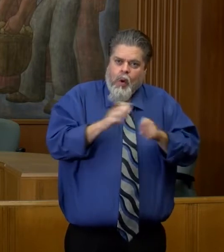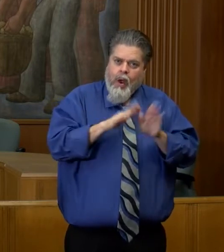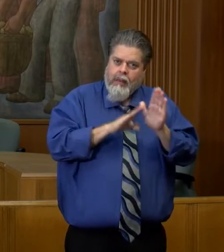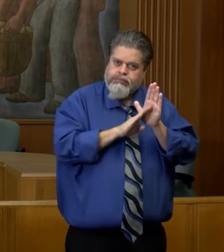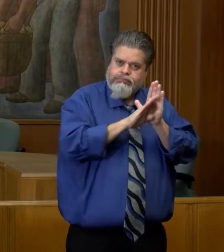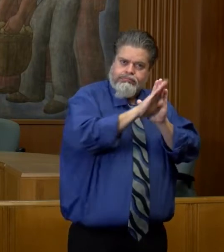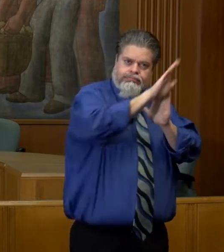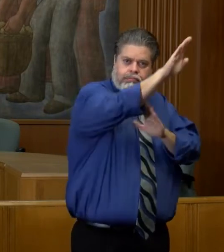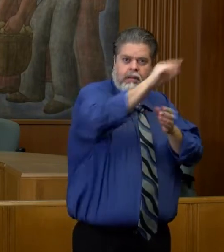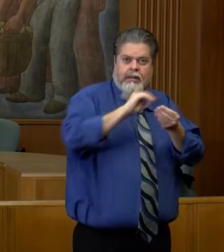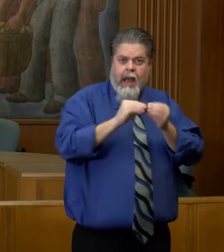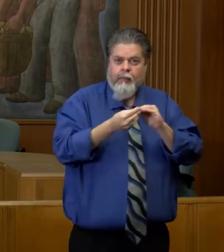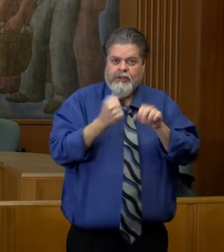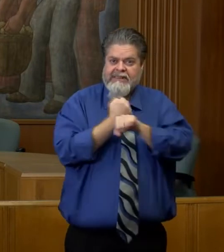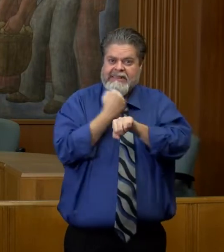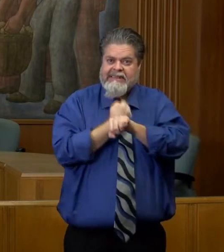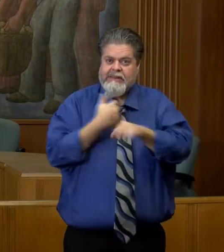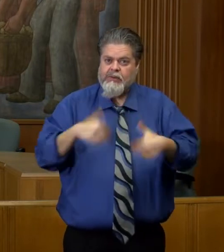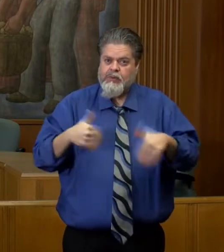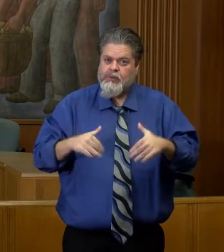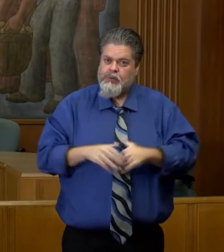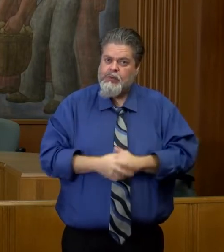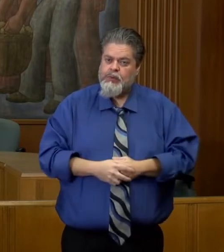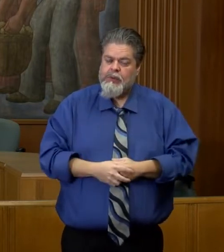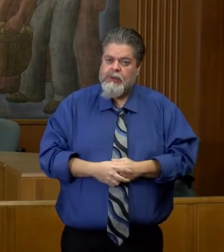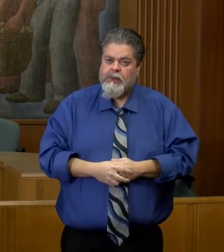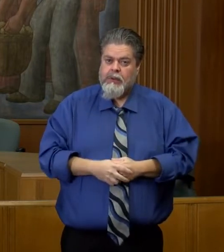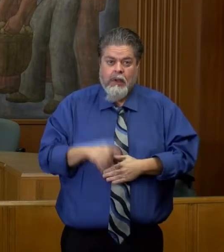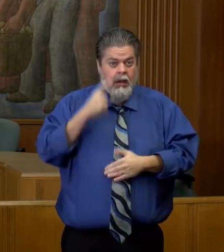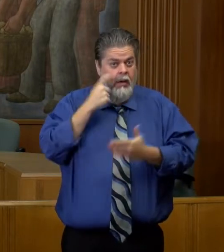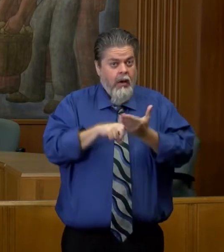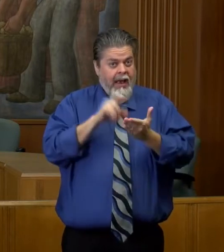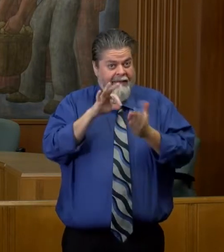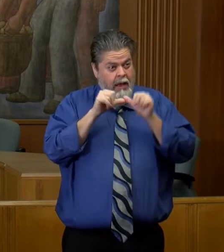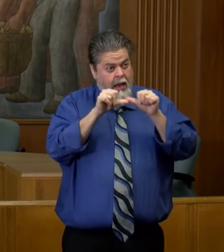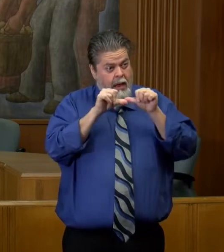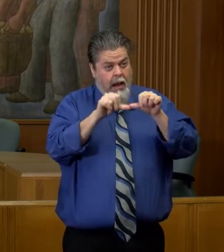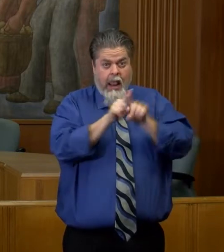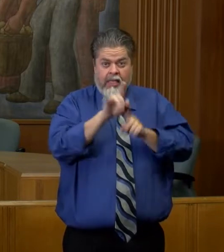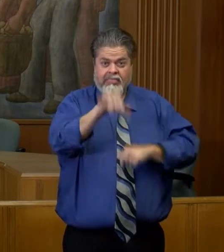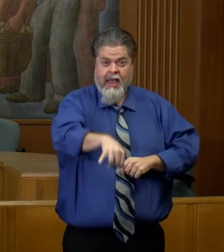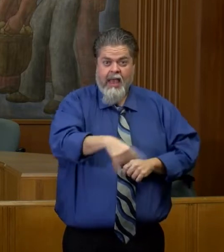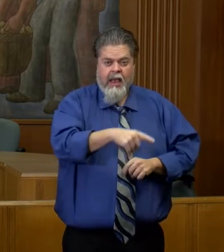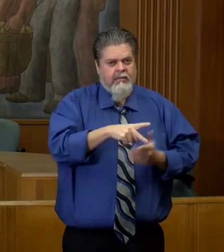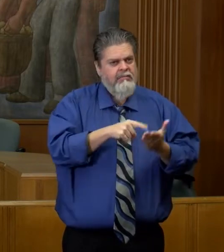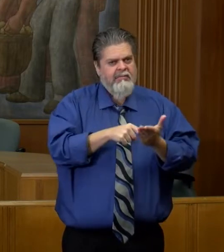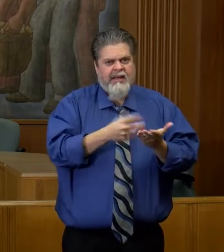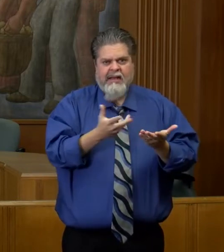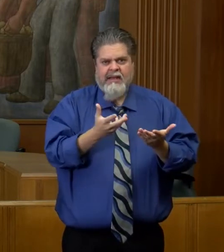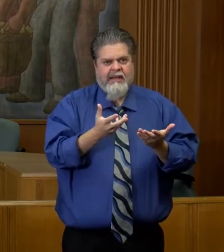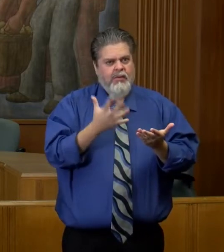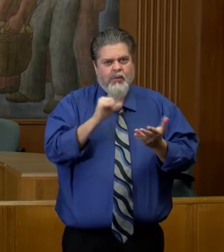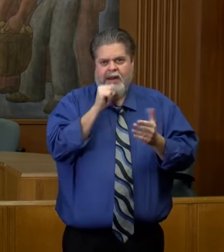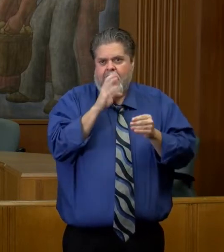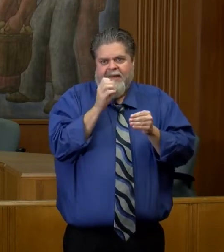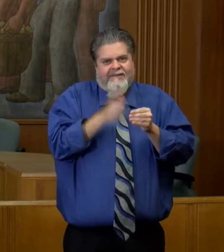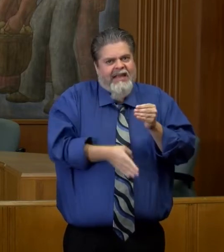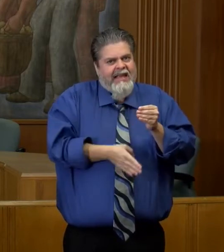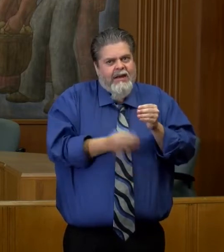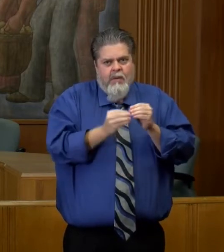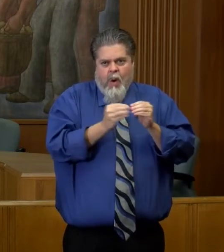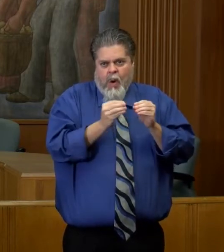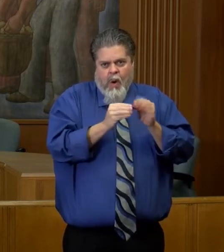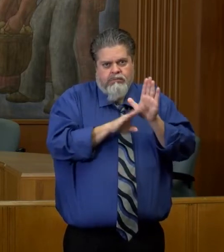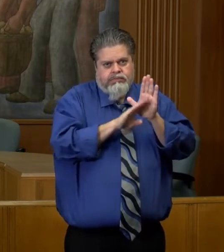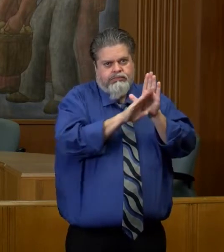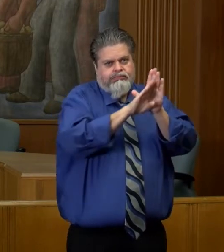We do see ongoing that, you know, all projections are showing we're not done yet. With the number of cases that